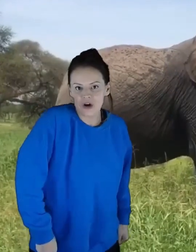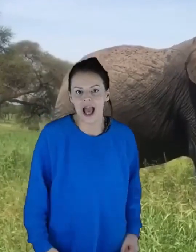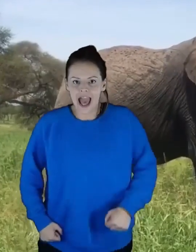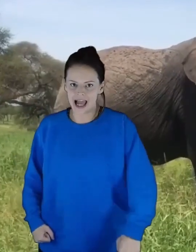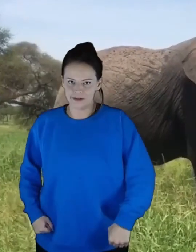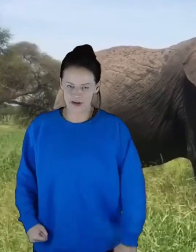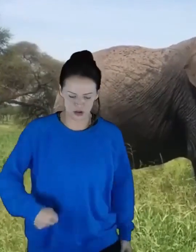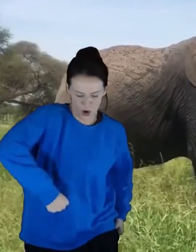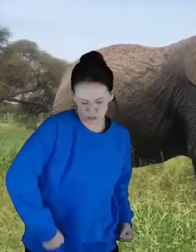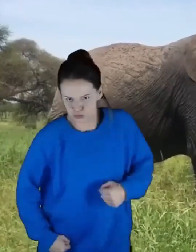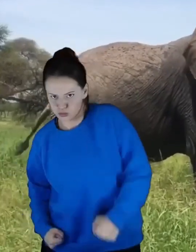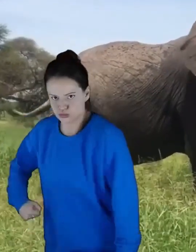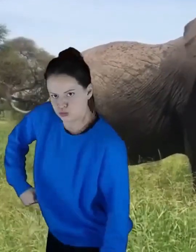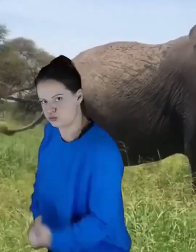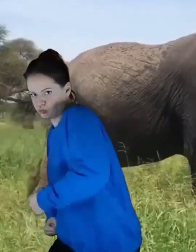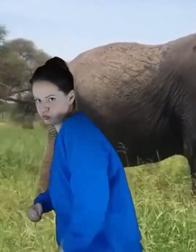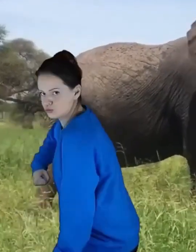-F for elephant